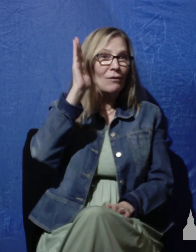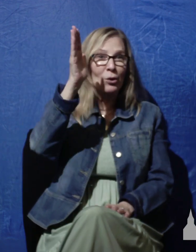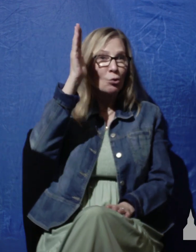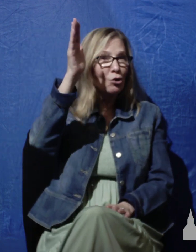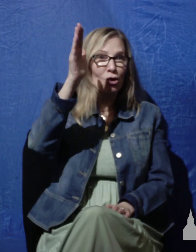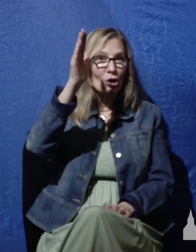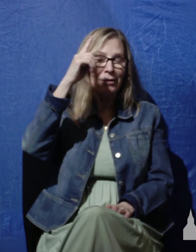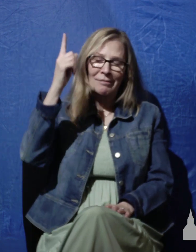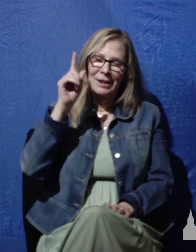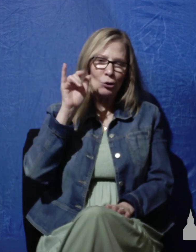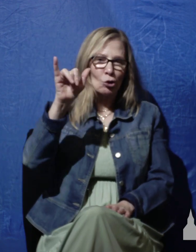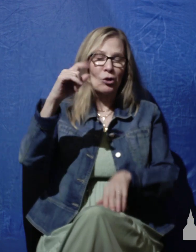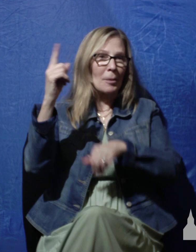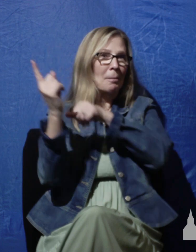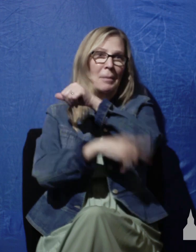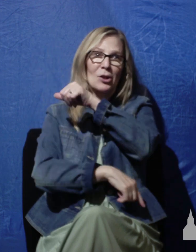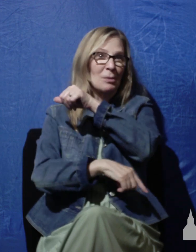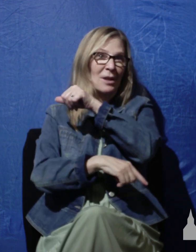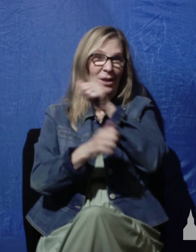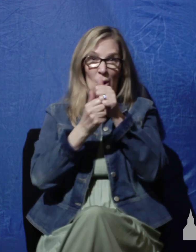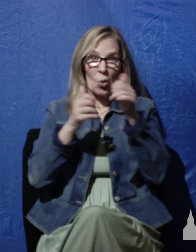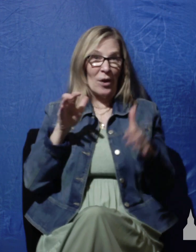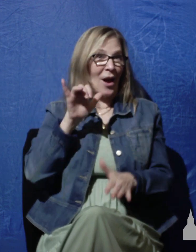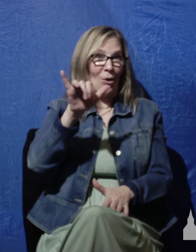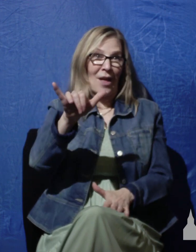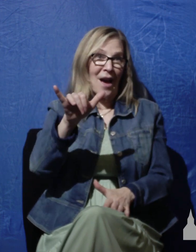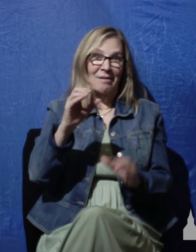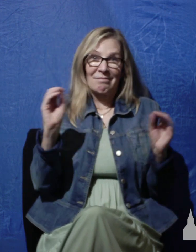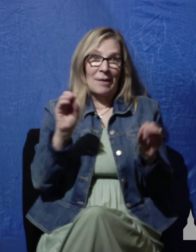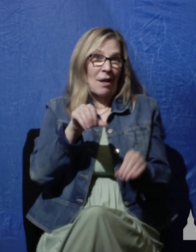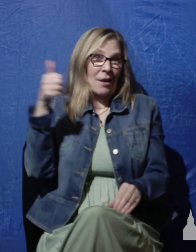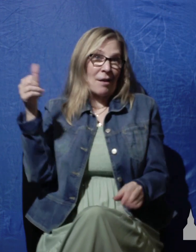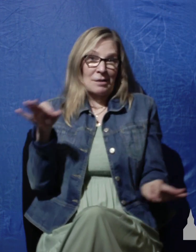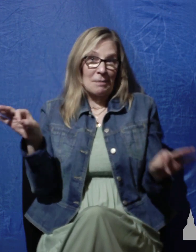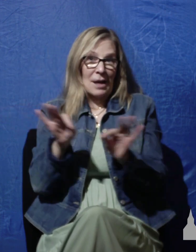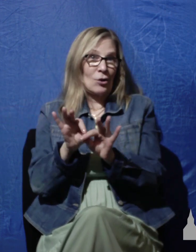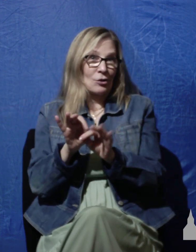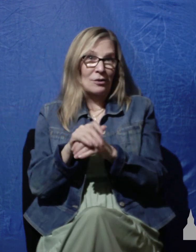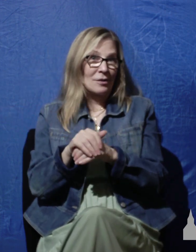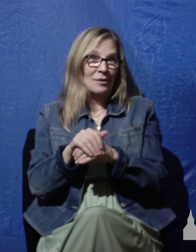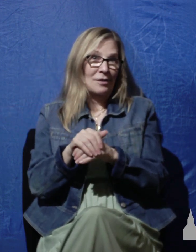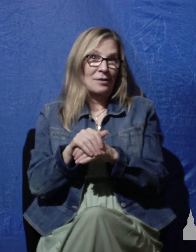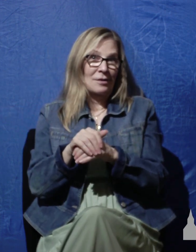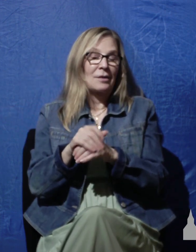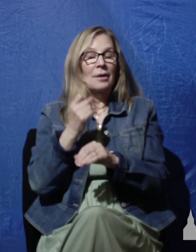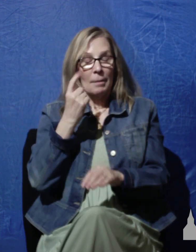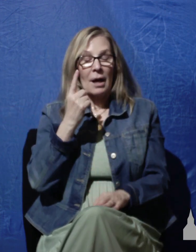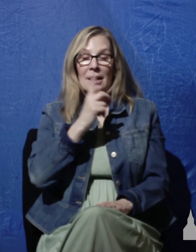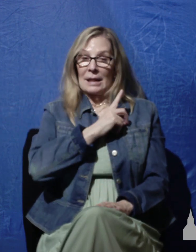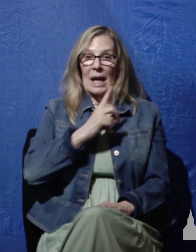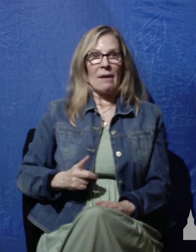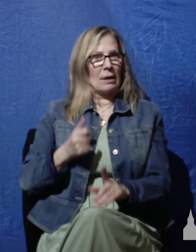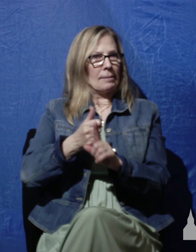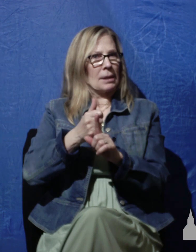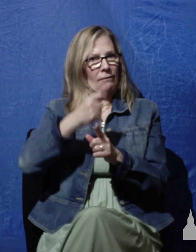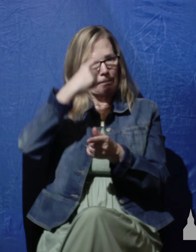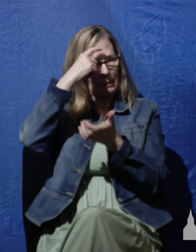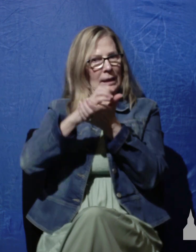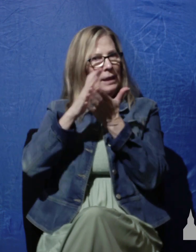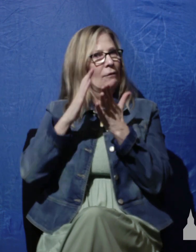is where it all begins. Without this, nothing else matters. But David, David being a believer because his faith